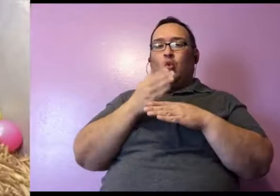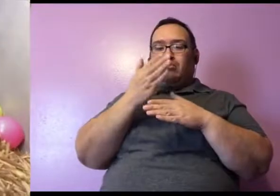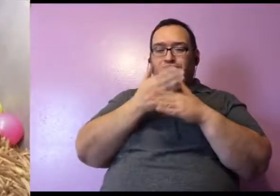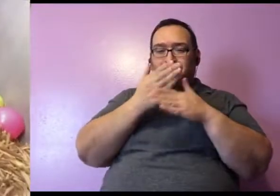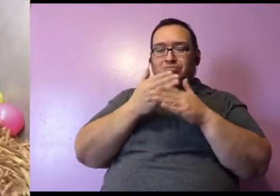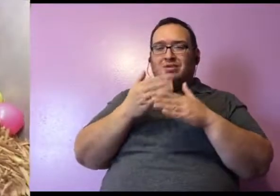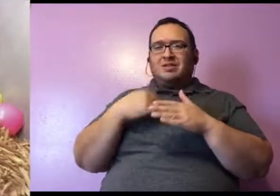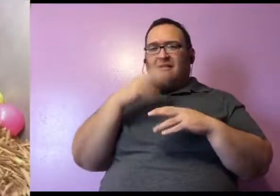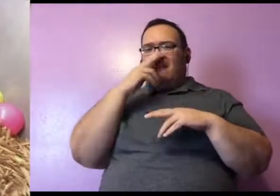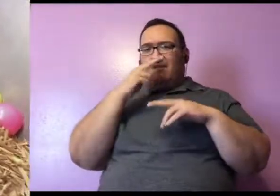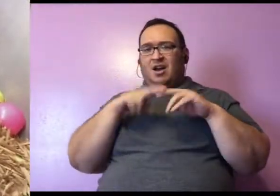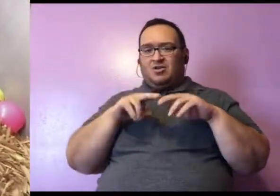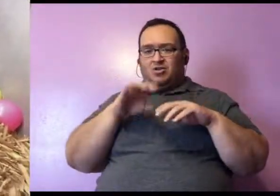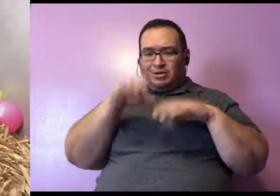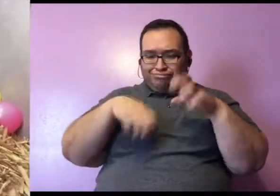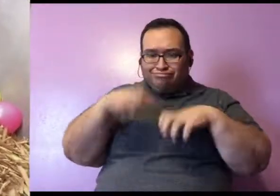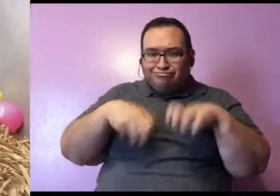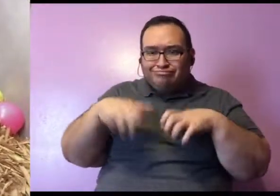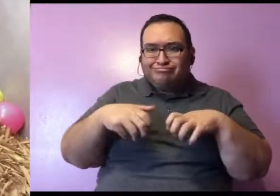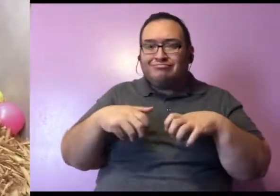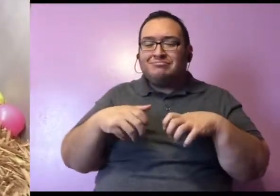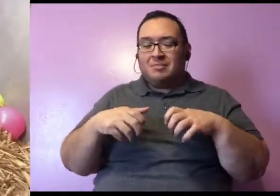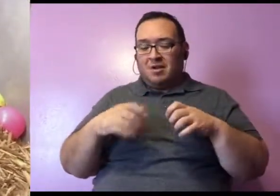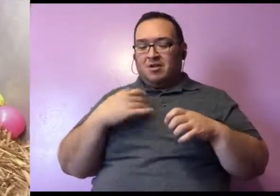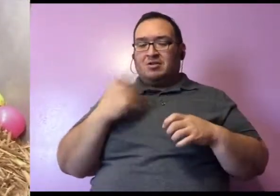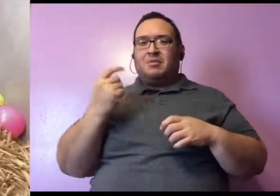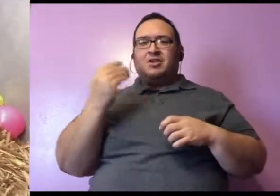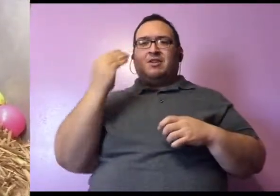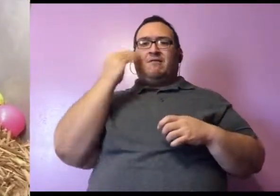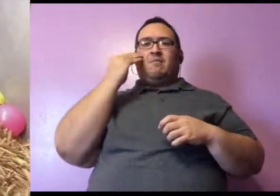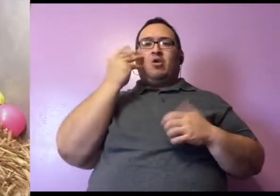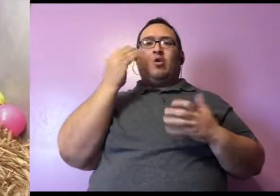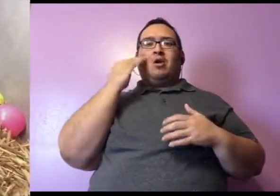fun, for digging it. So she might just see it as something kind of familiar. Exactly.